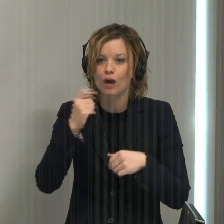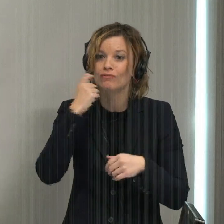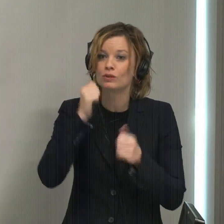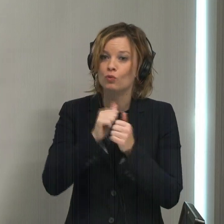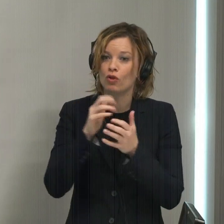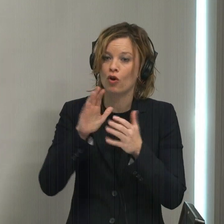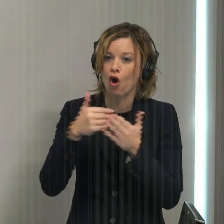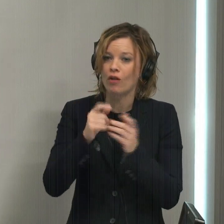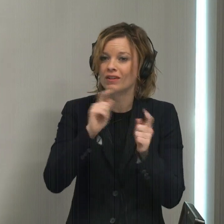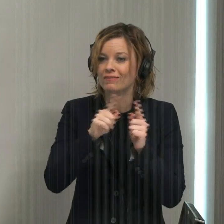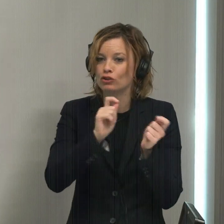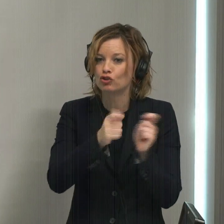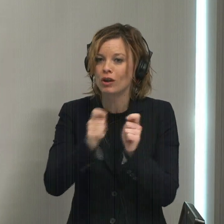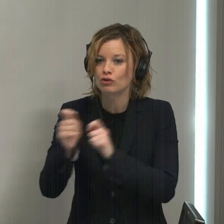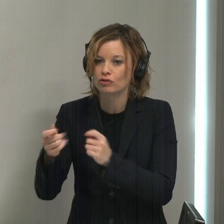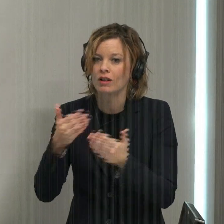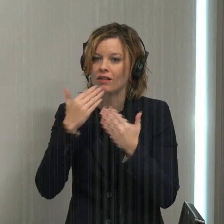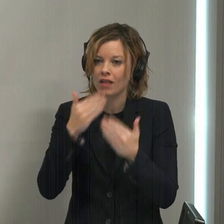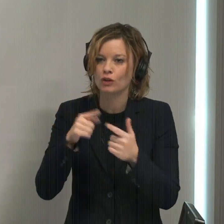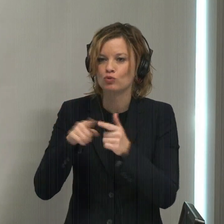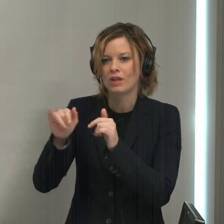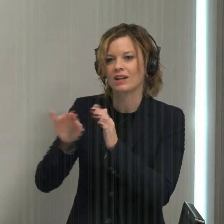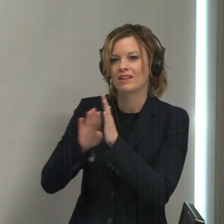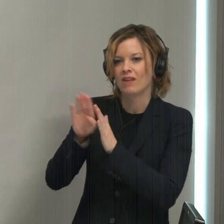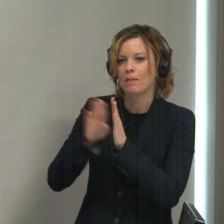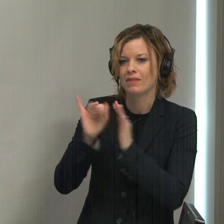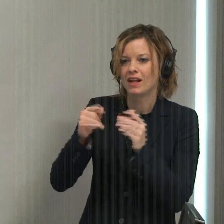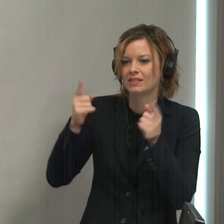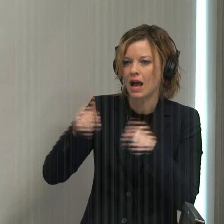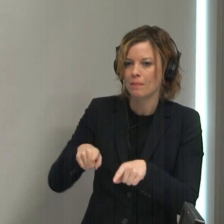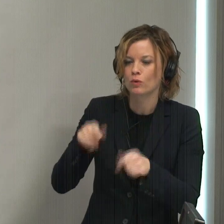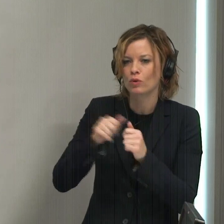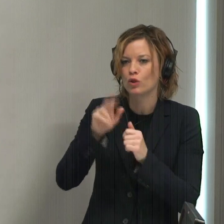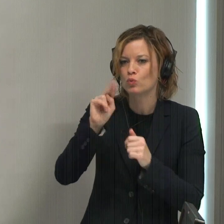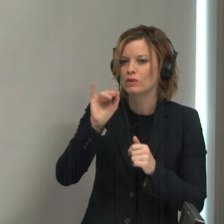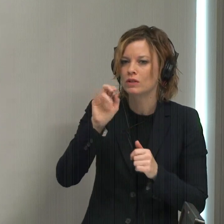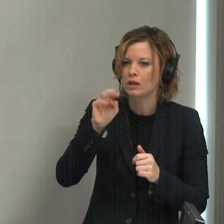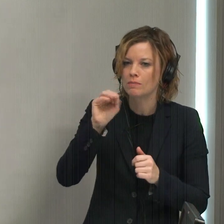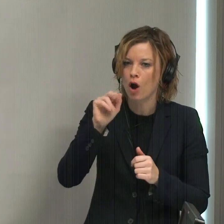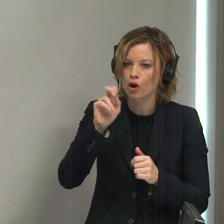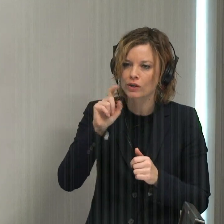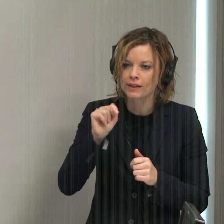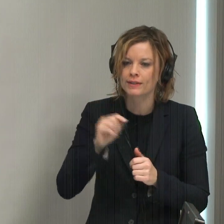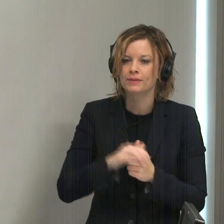all the changes, thanks to the developments that took place in the union market,